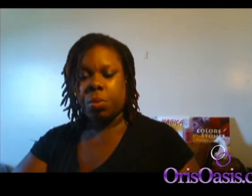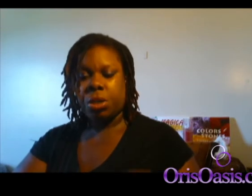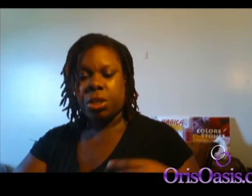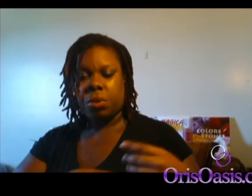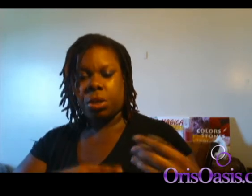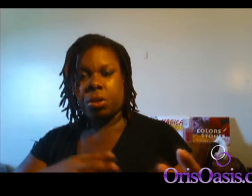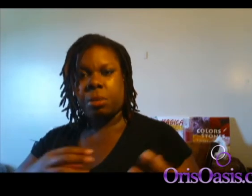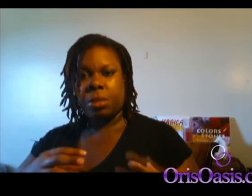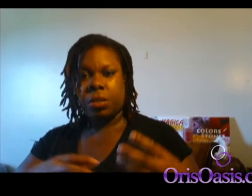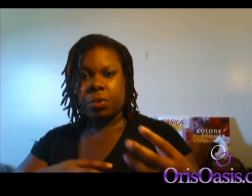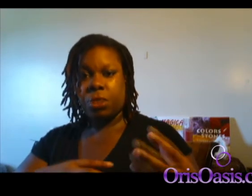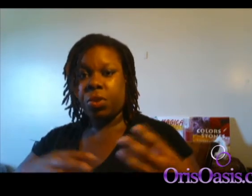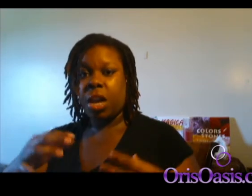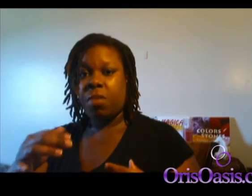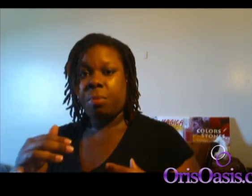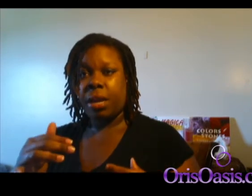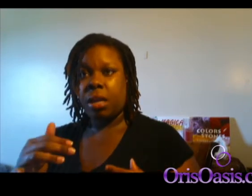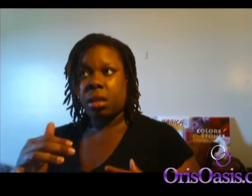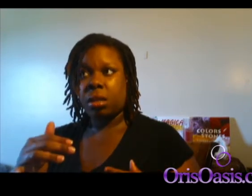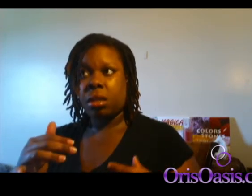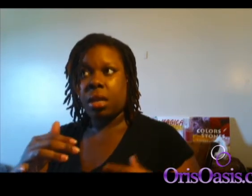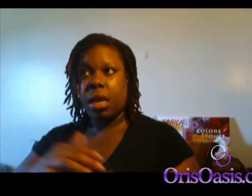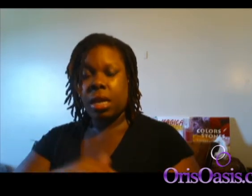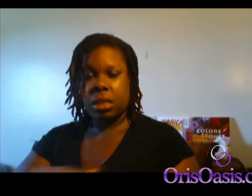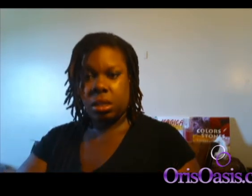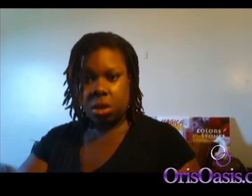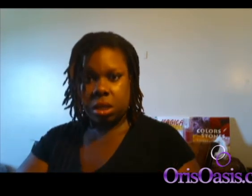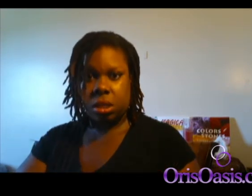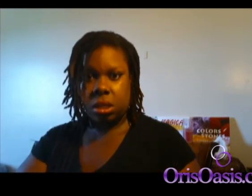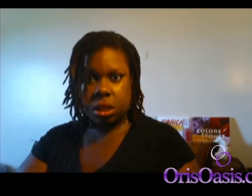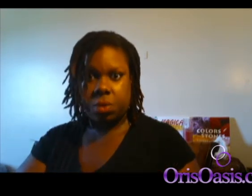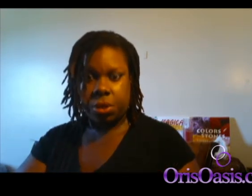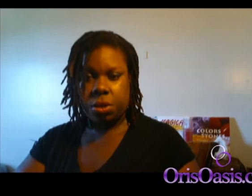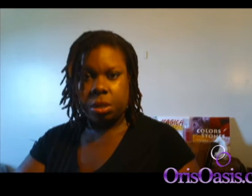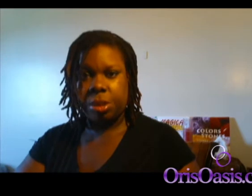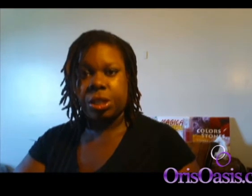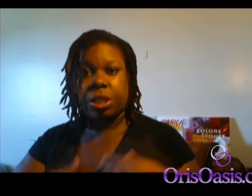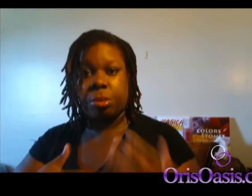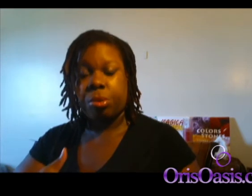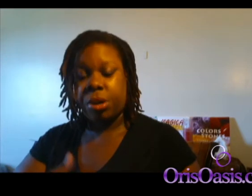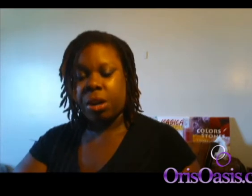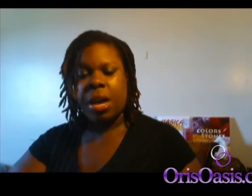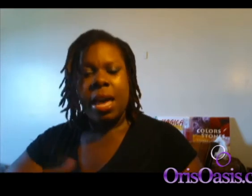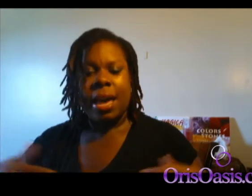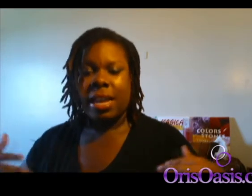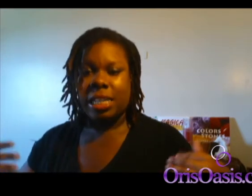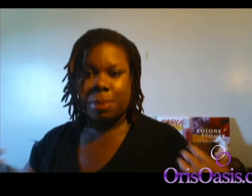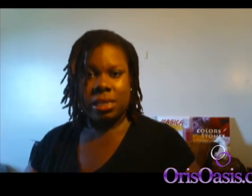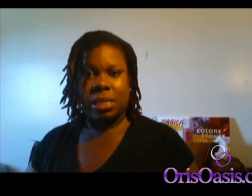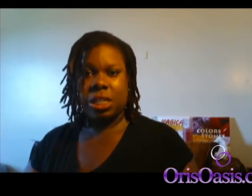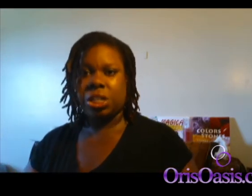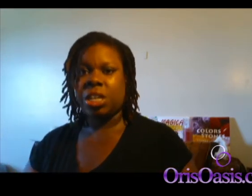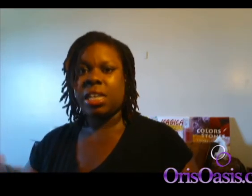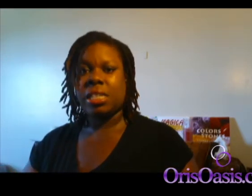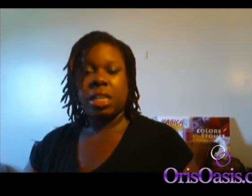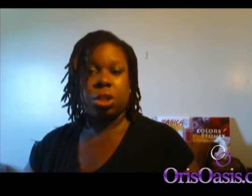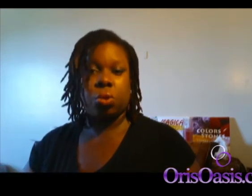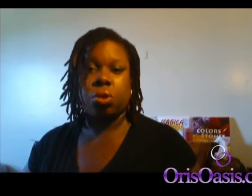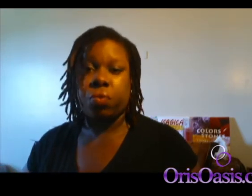you deal with the third dimension, first of all, everybody starts dealing with the third dimension because you're born here. And that's basically just your instinct to survive.